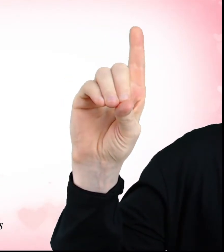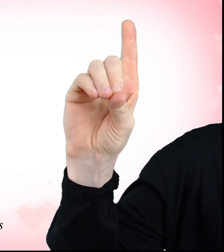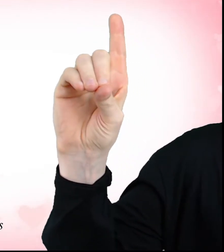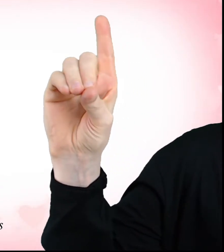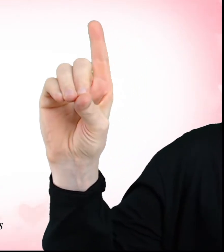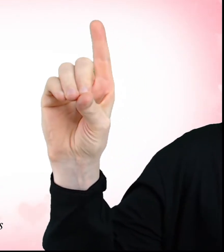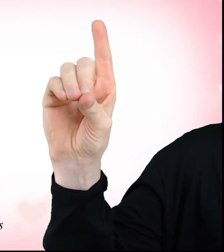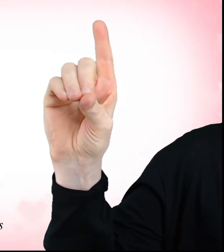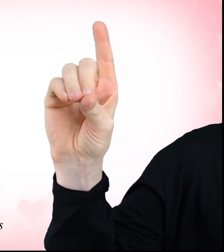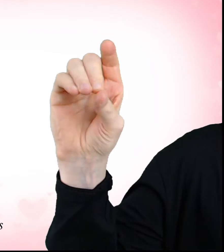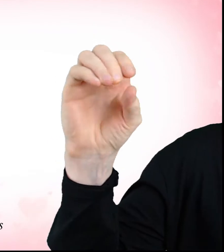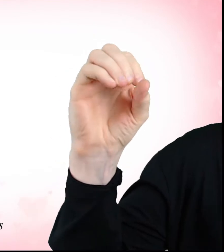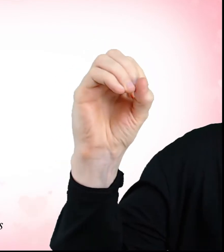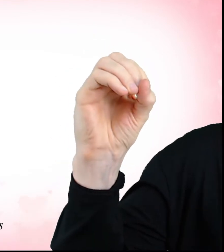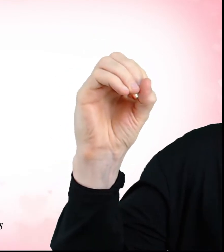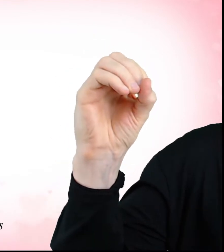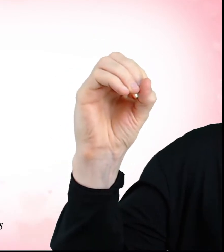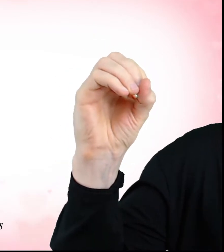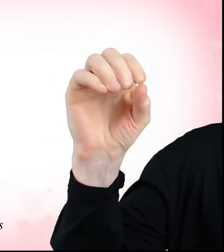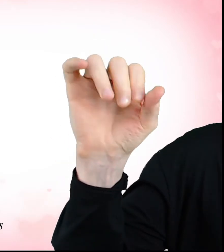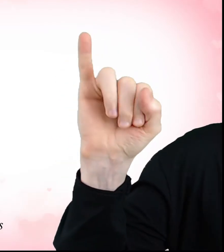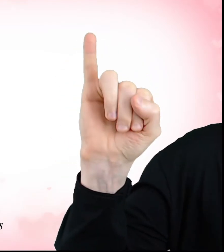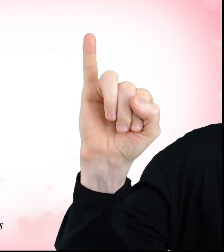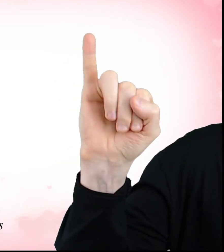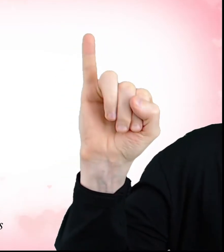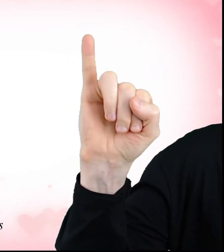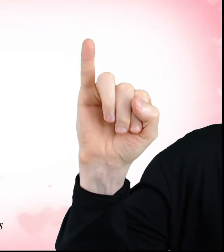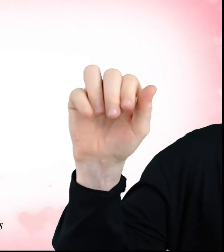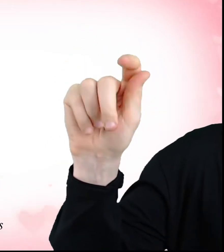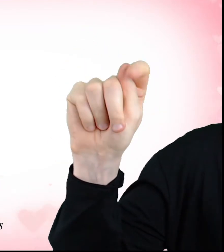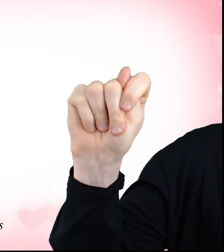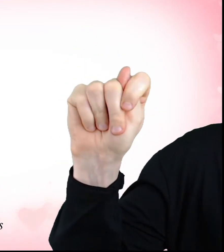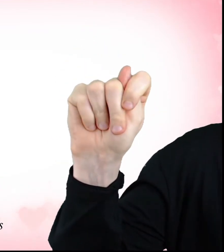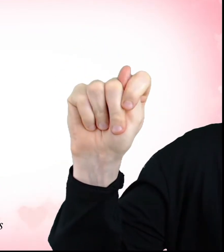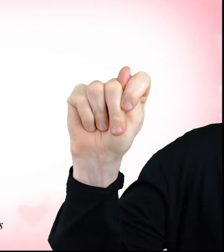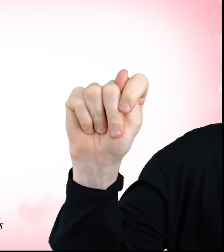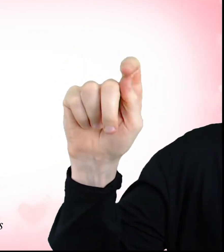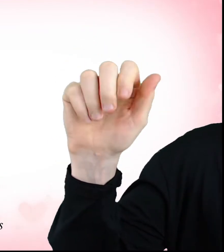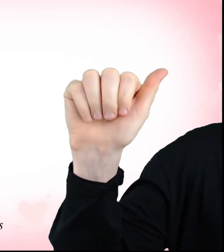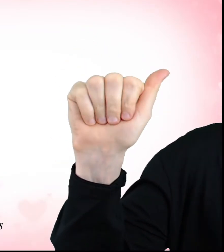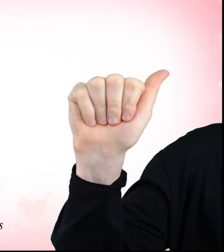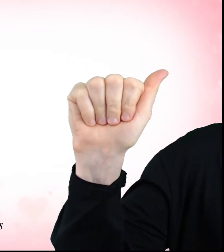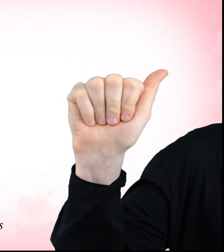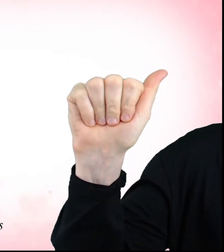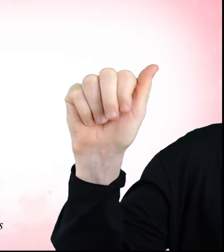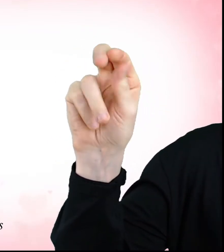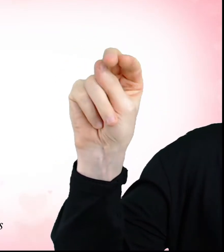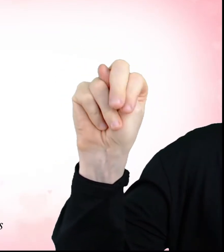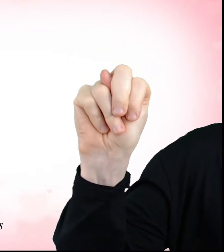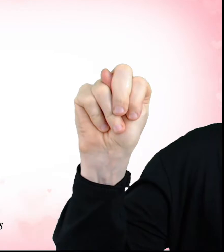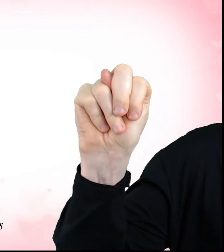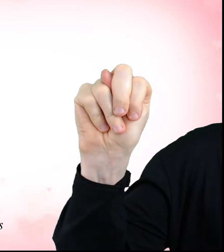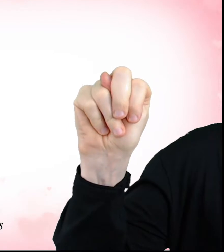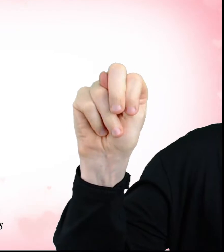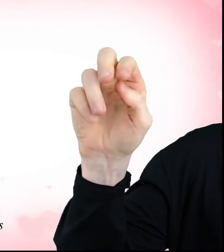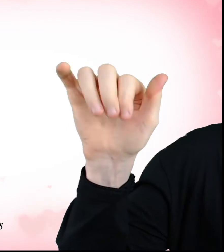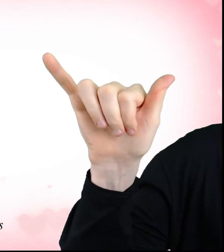company, you met me at the perfect time You want me, I want you baby, my sugar boo, I'm levitating